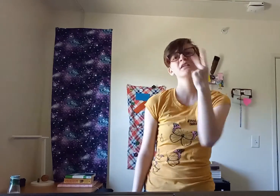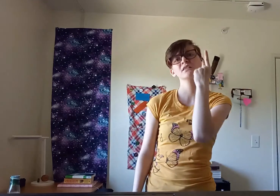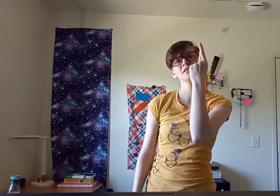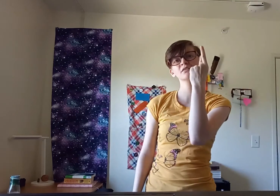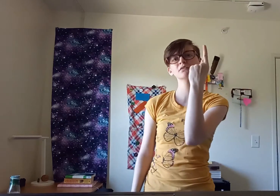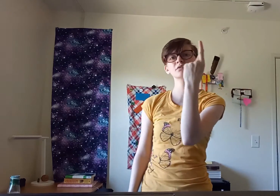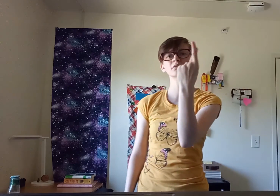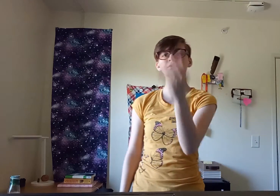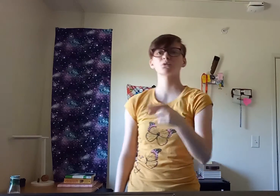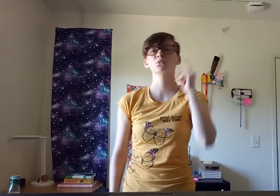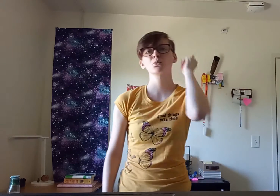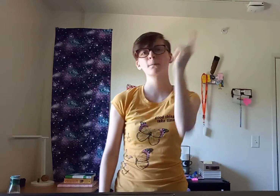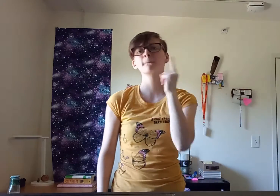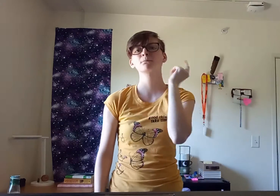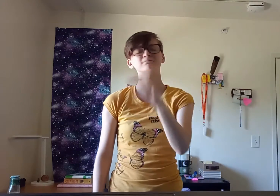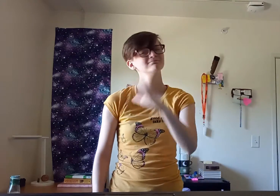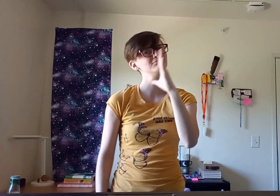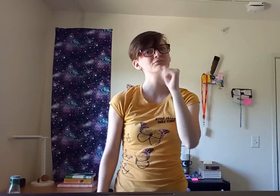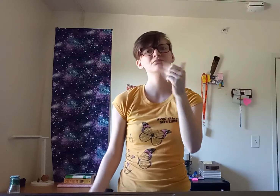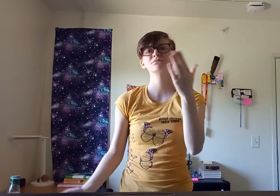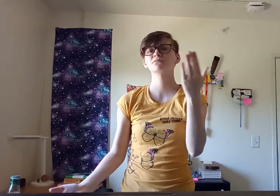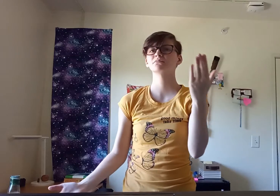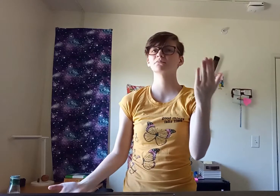I see a friend You never see